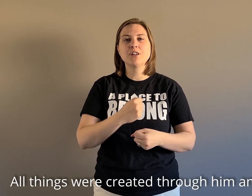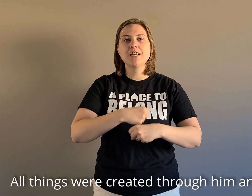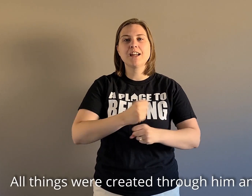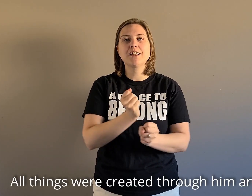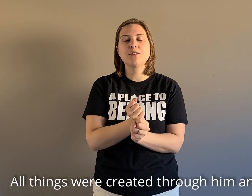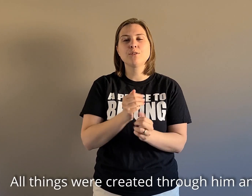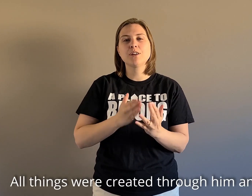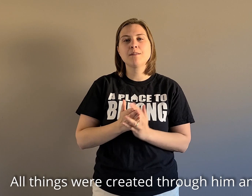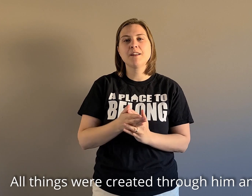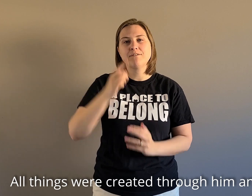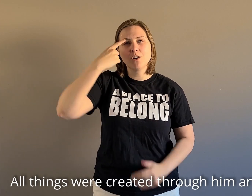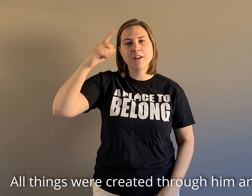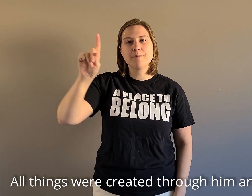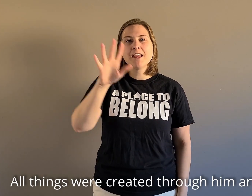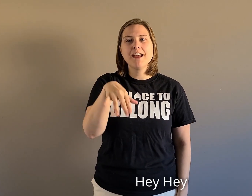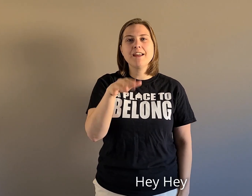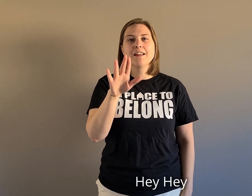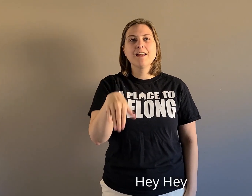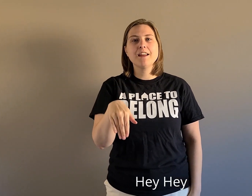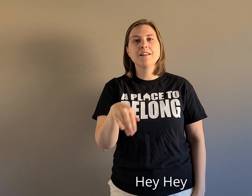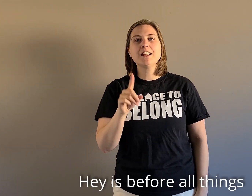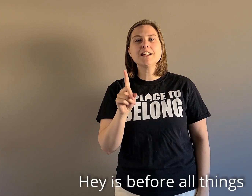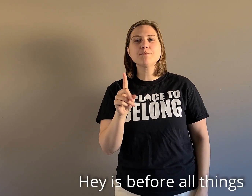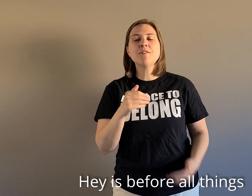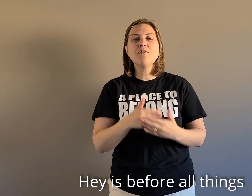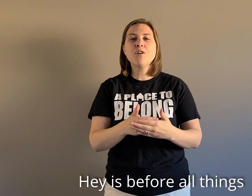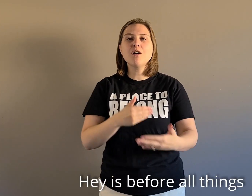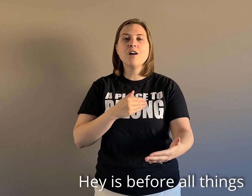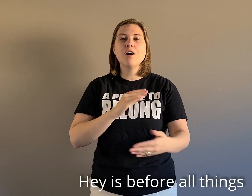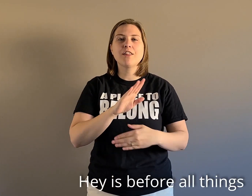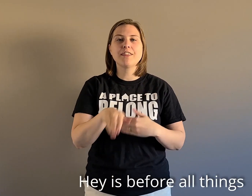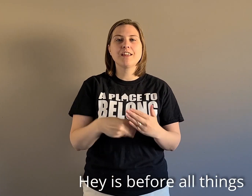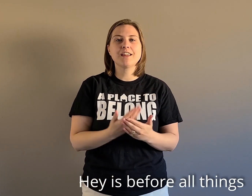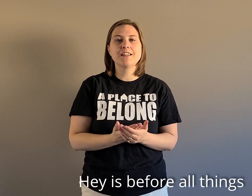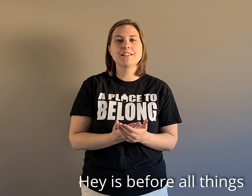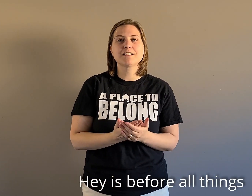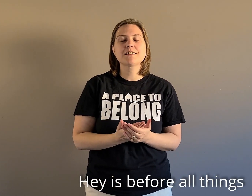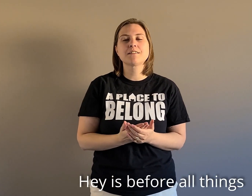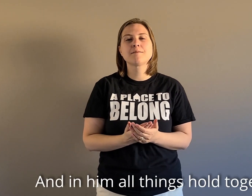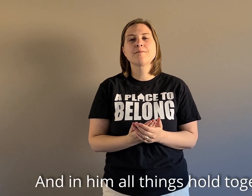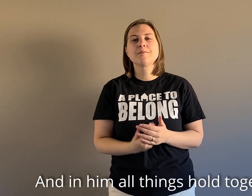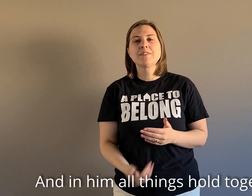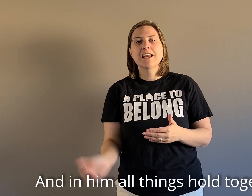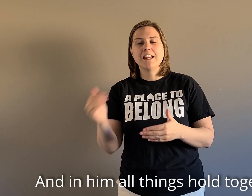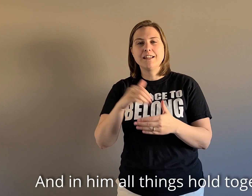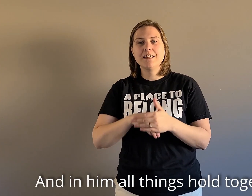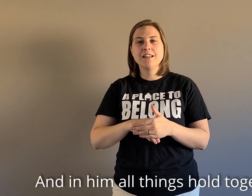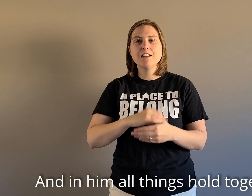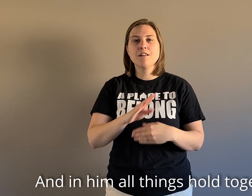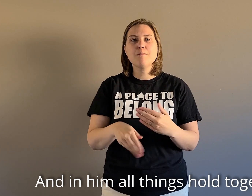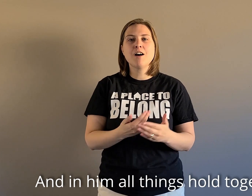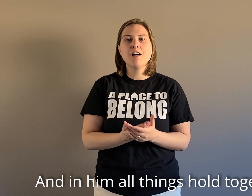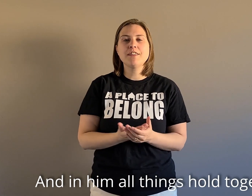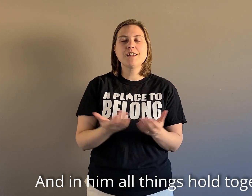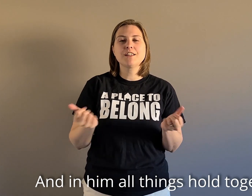created through him and for him hey hey he is before all things and he is things